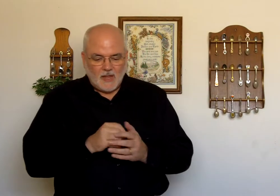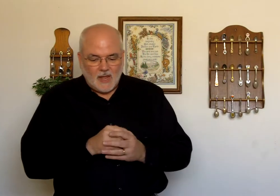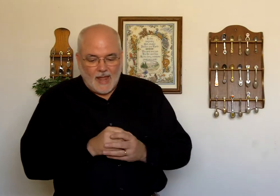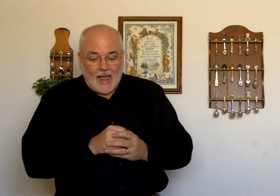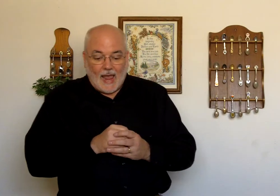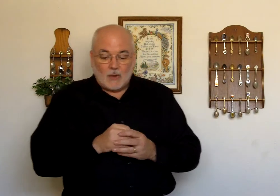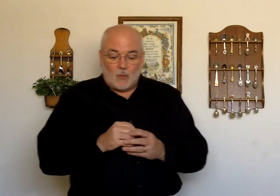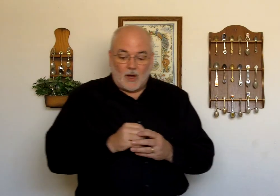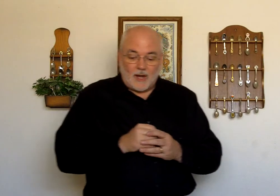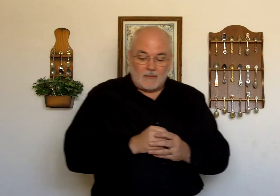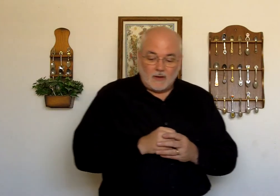And whatever.